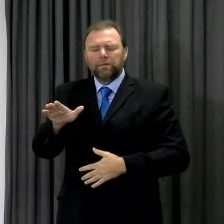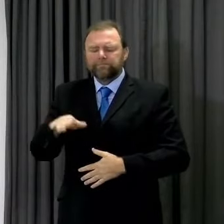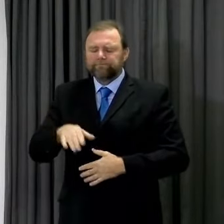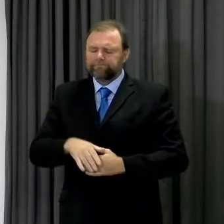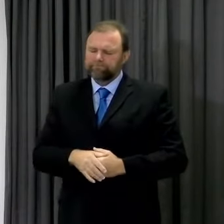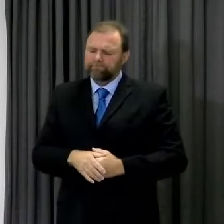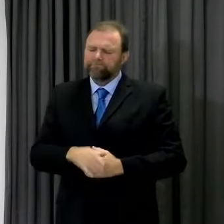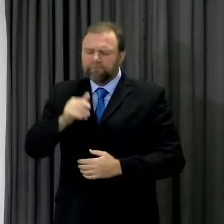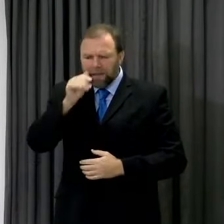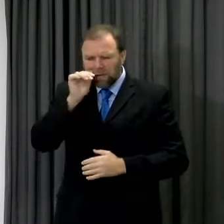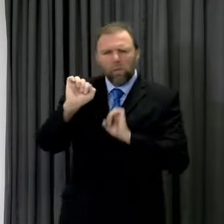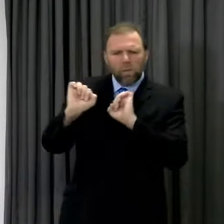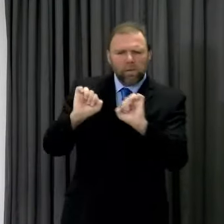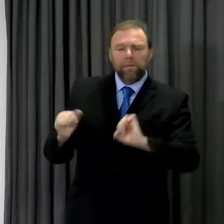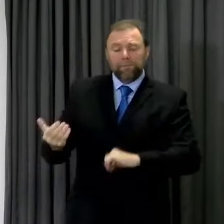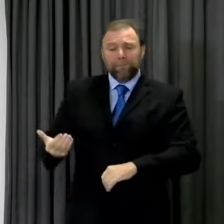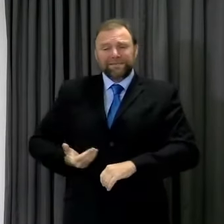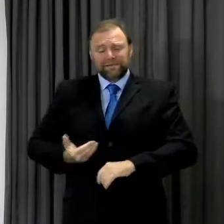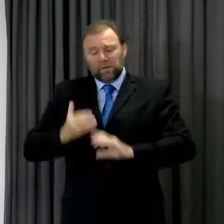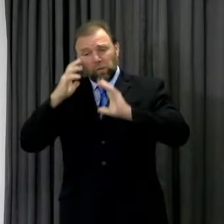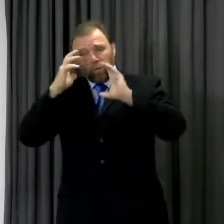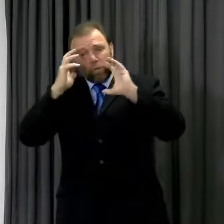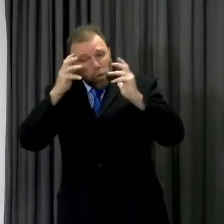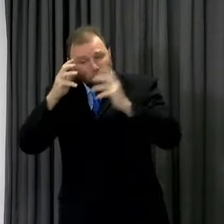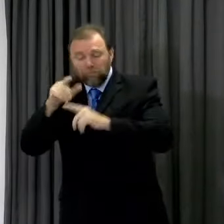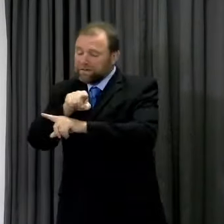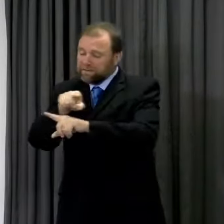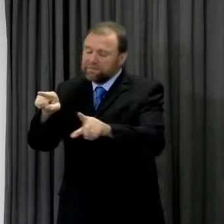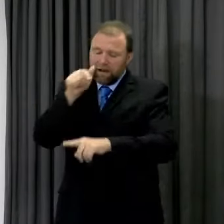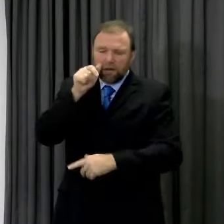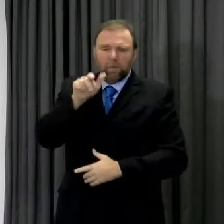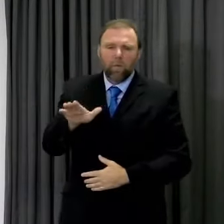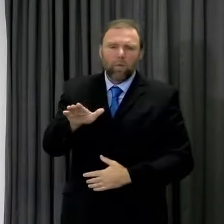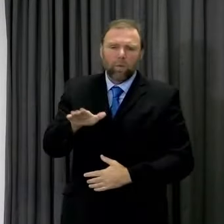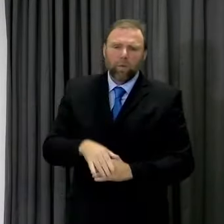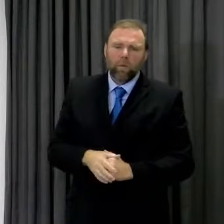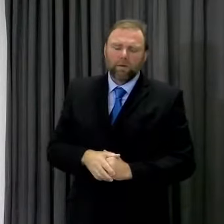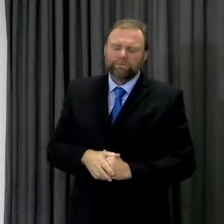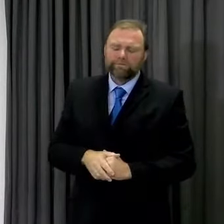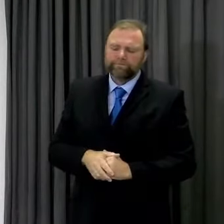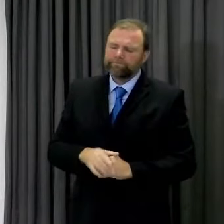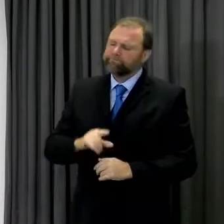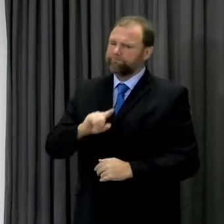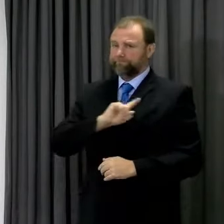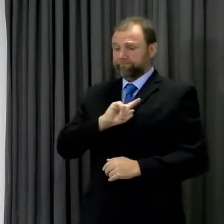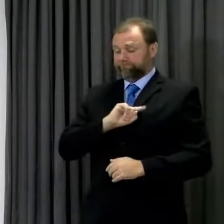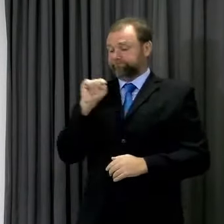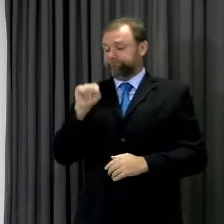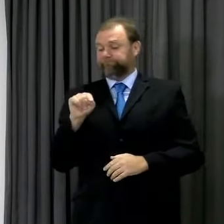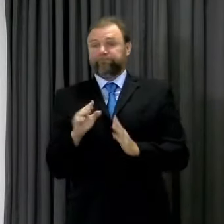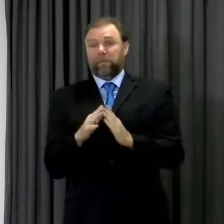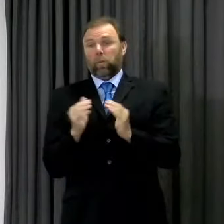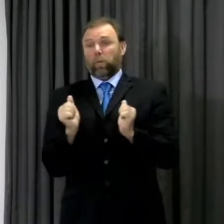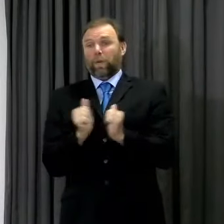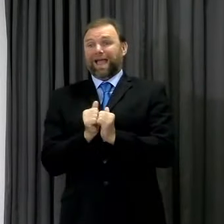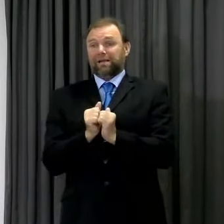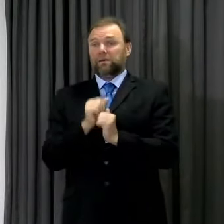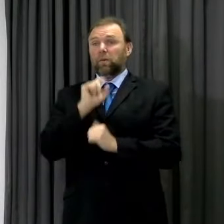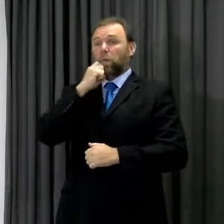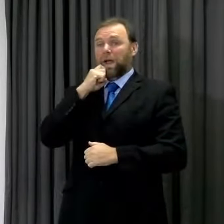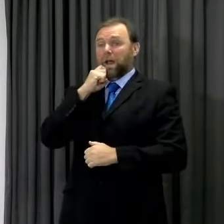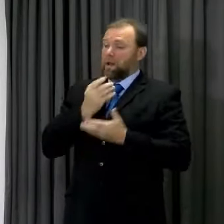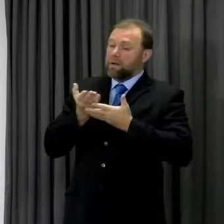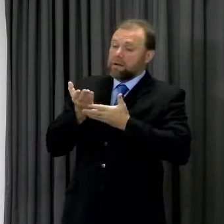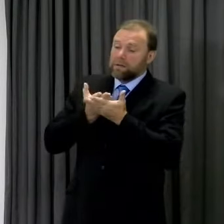worrying time for all those working in the industry. That is why, over this weekend, we will be working with partners